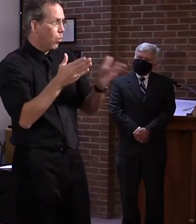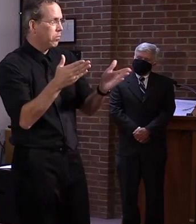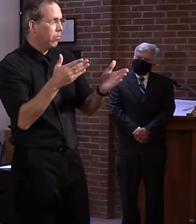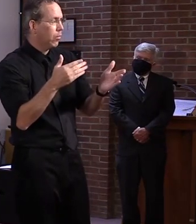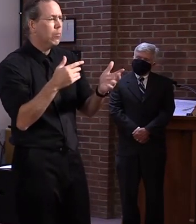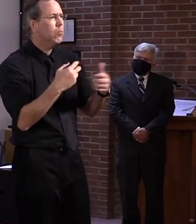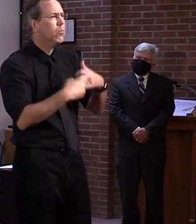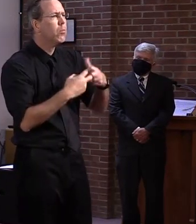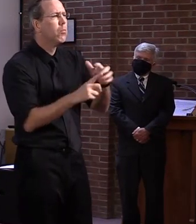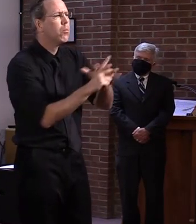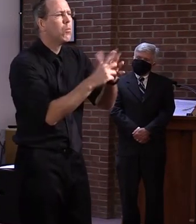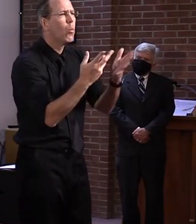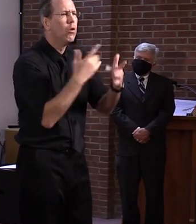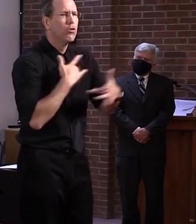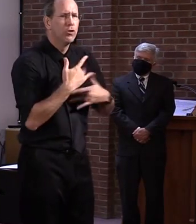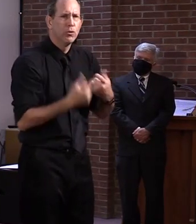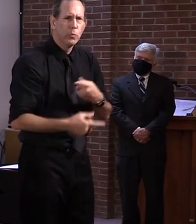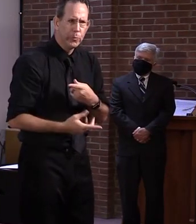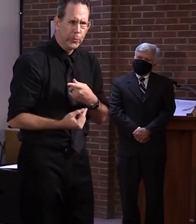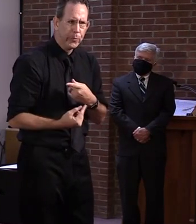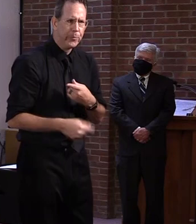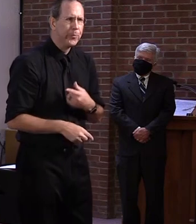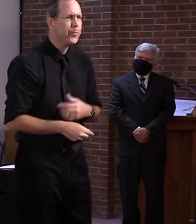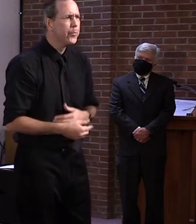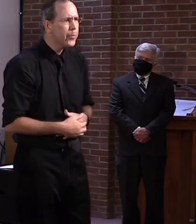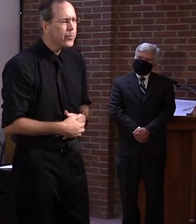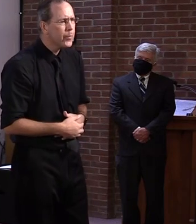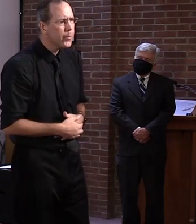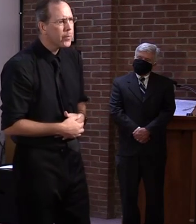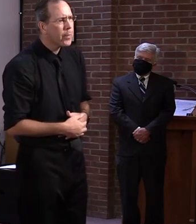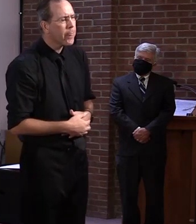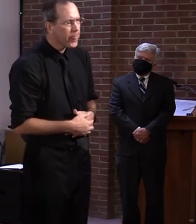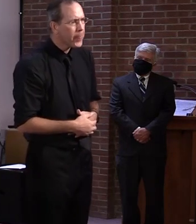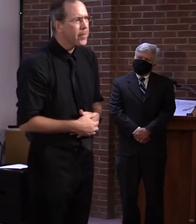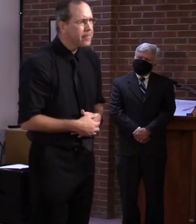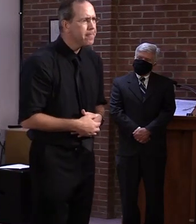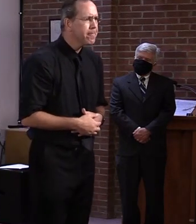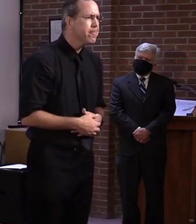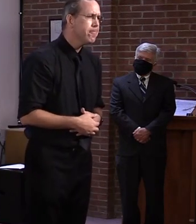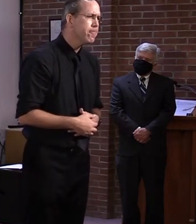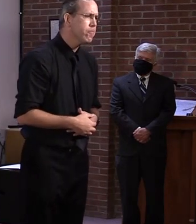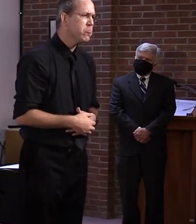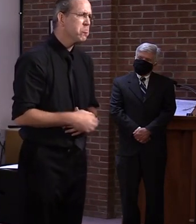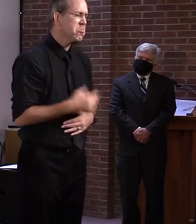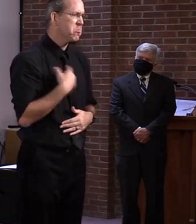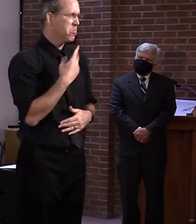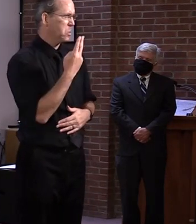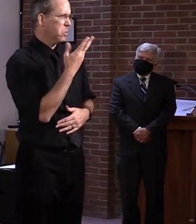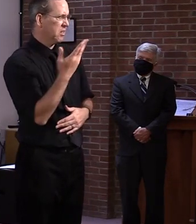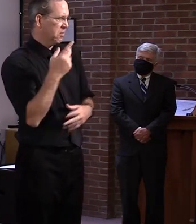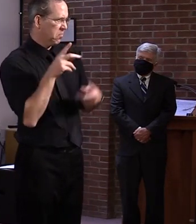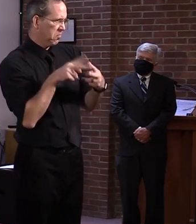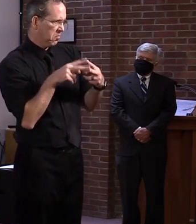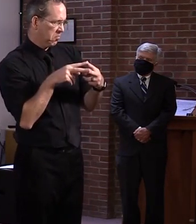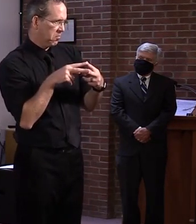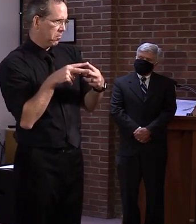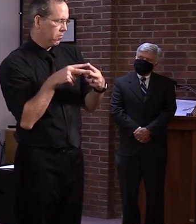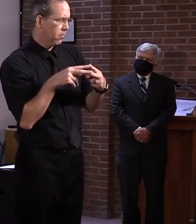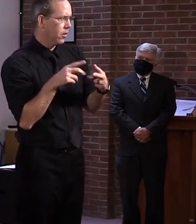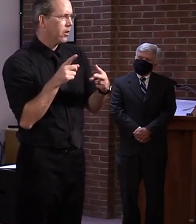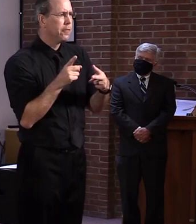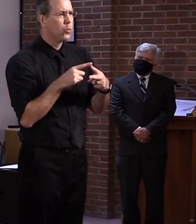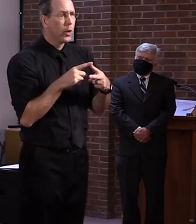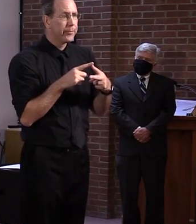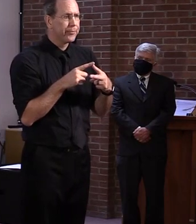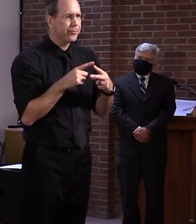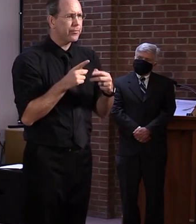Well, I think, you know, to divide that sort of into two concerns, one is certainly, um, you know, watching very closely, I think all of us are, what's